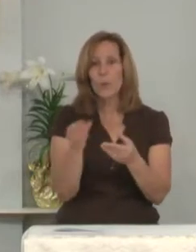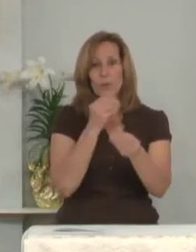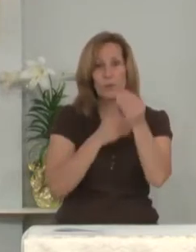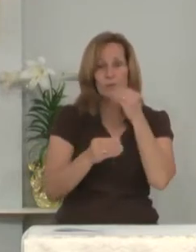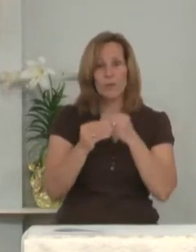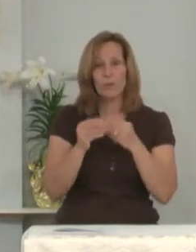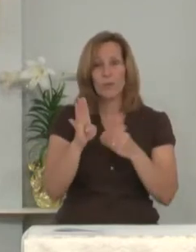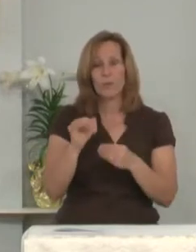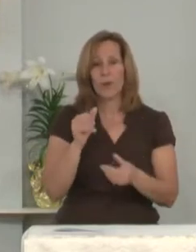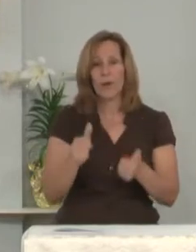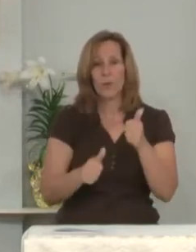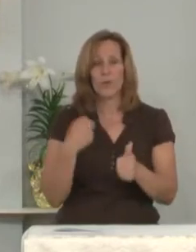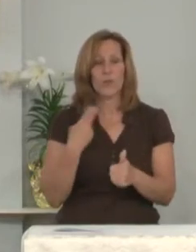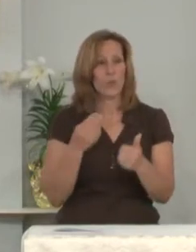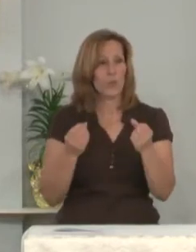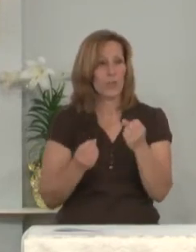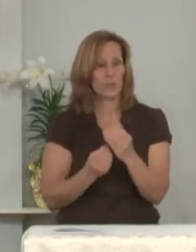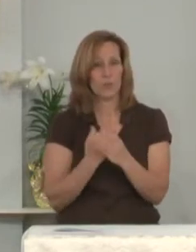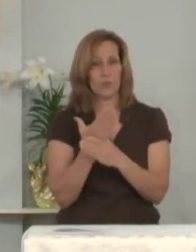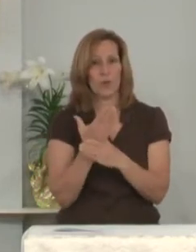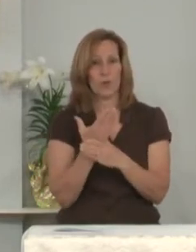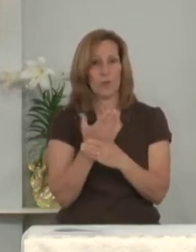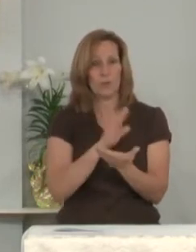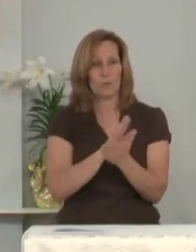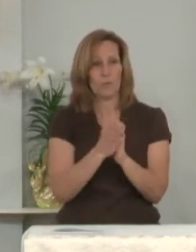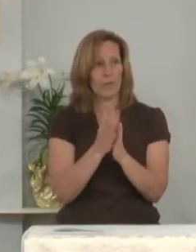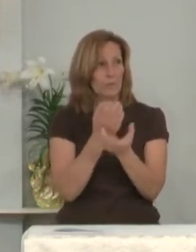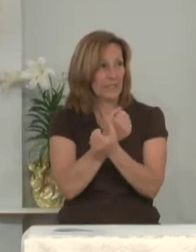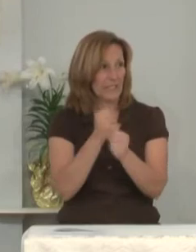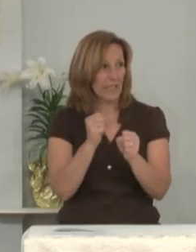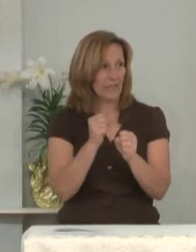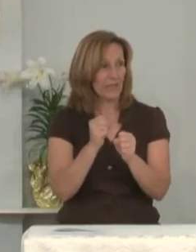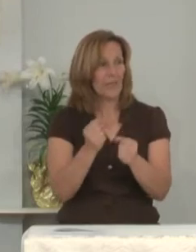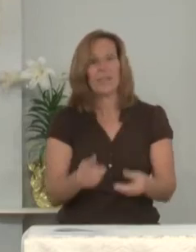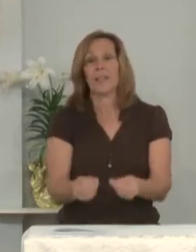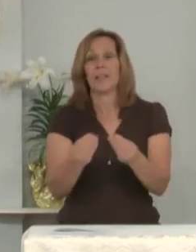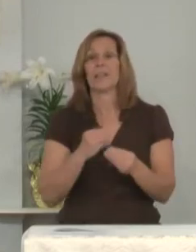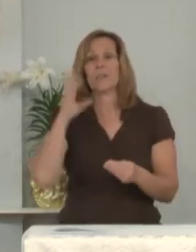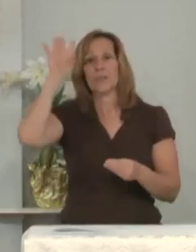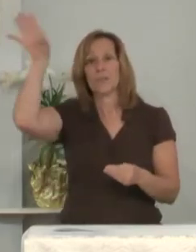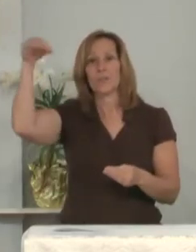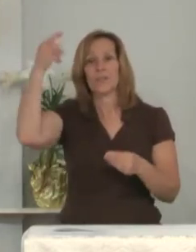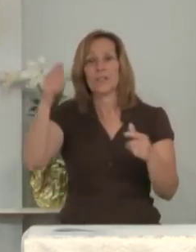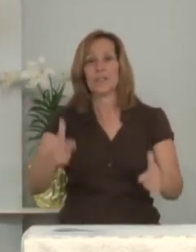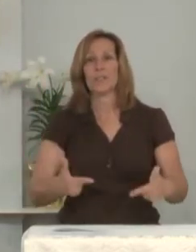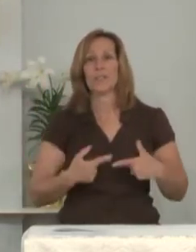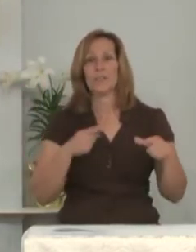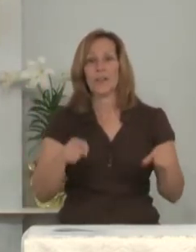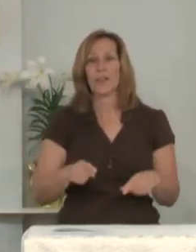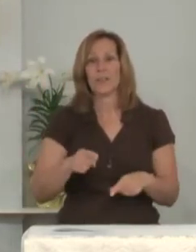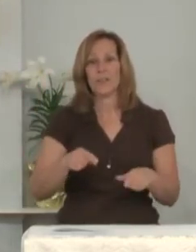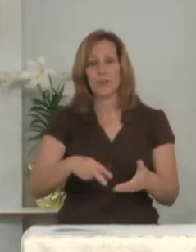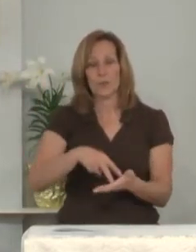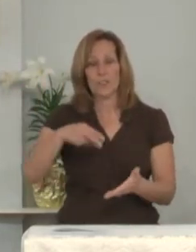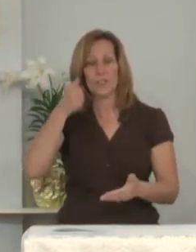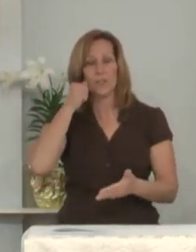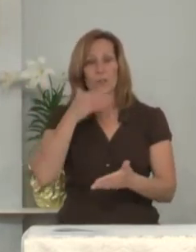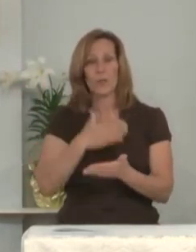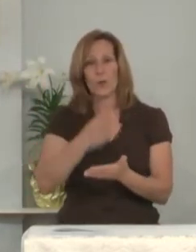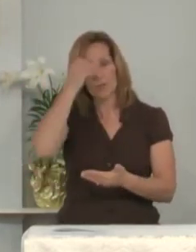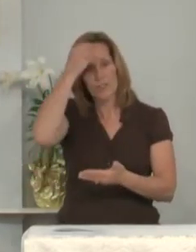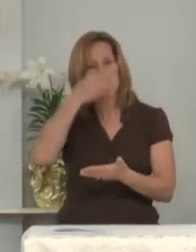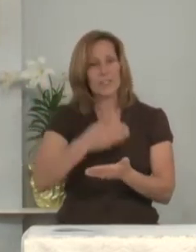by which we grow into salvation. Give us grace to live as your risen daughters and sons